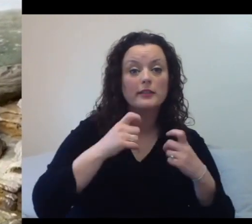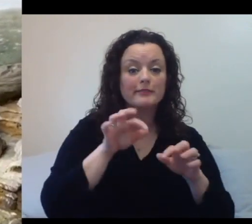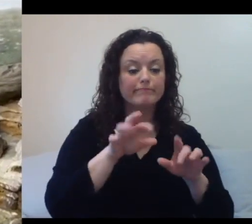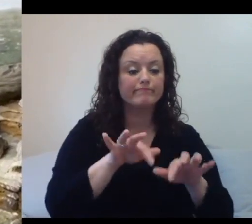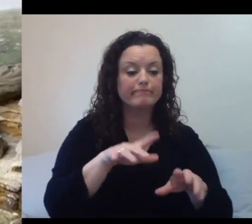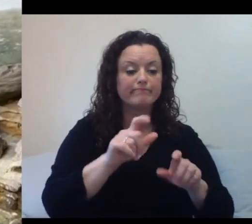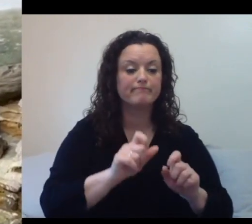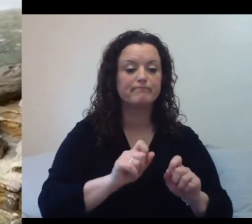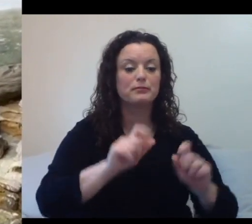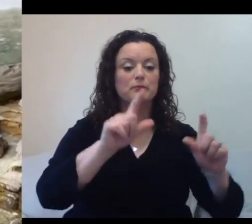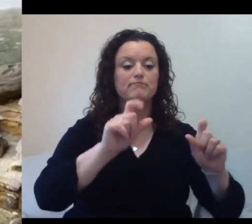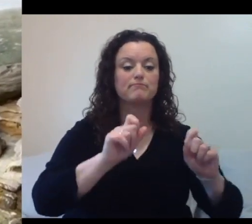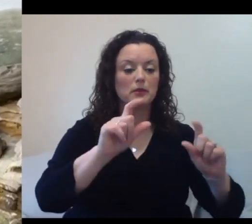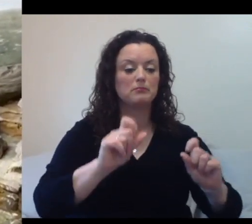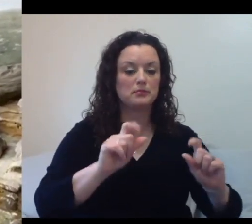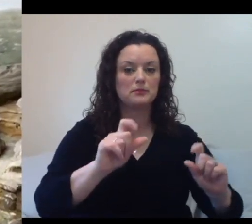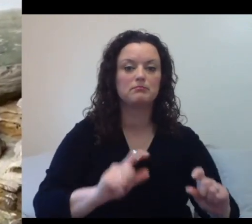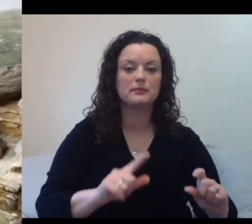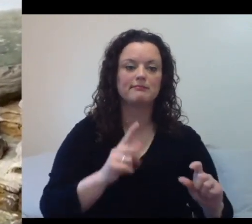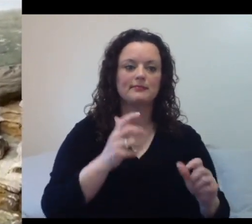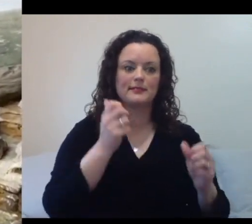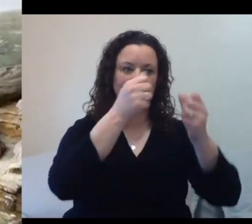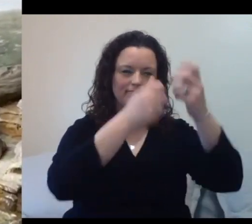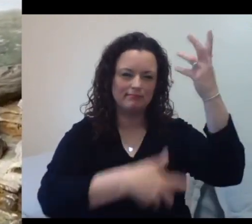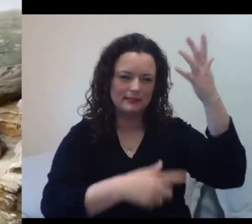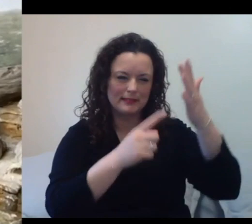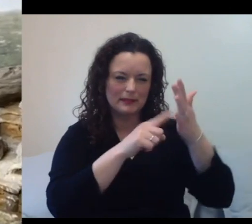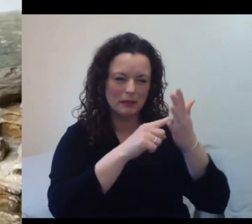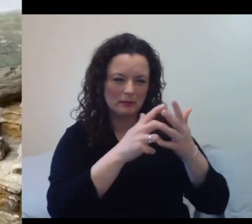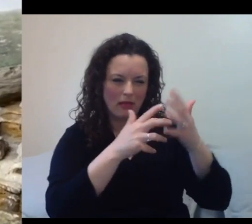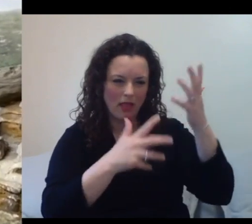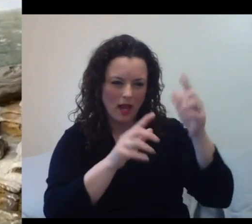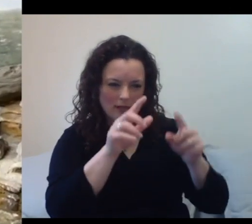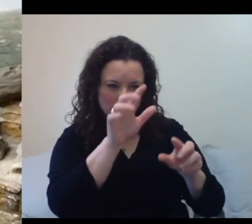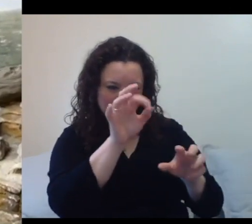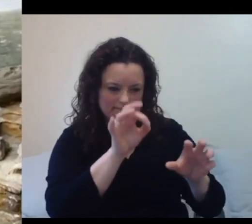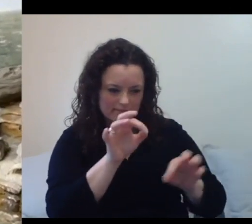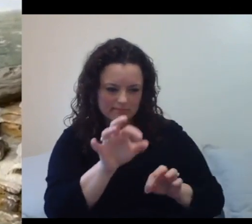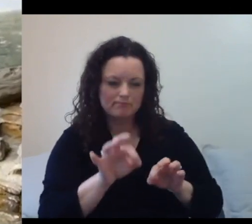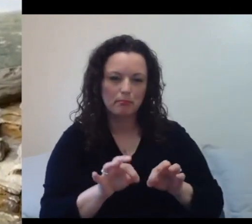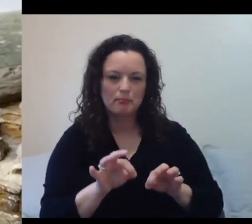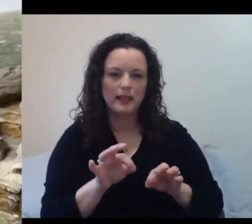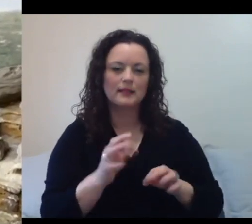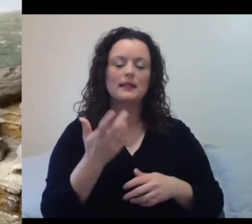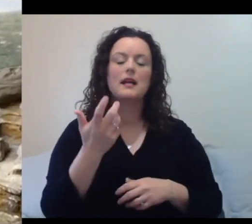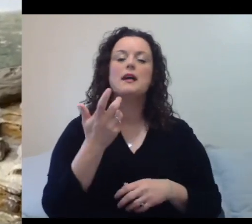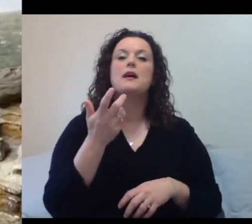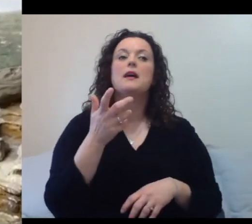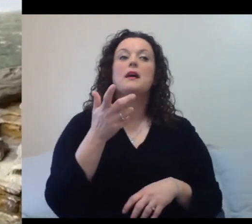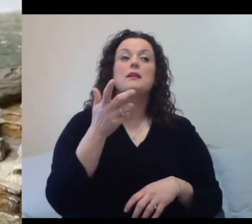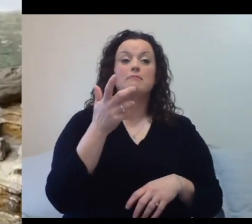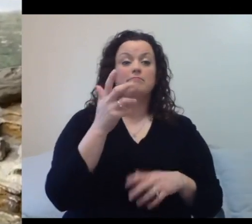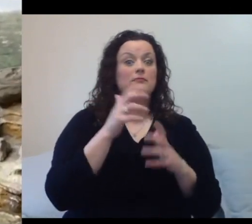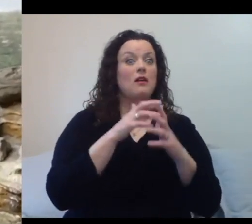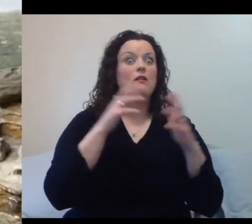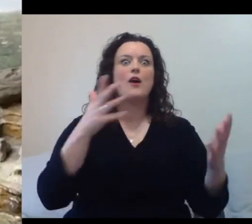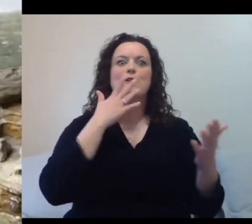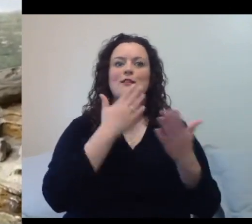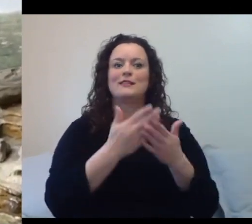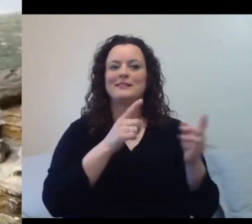an awful lot of them and it's kind of hard to go through all. But yeah, there's a lot of really good stuff going on. Again, the three species in here, kings